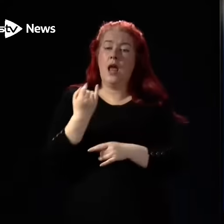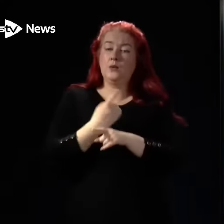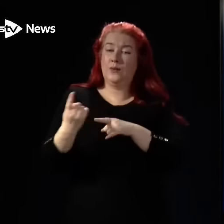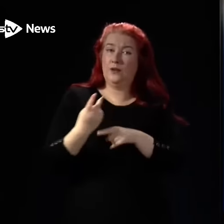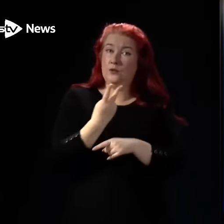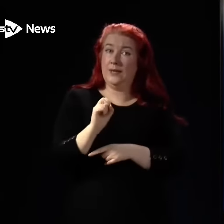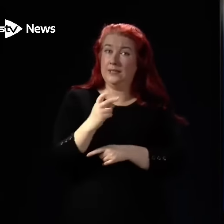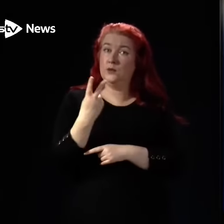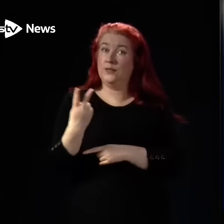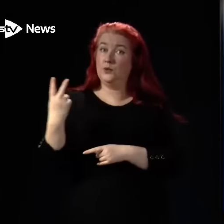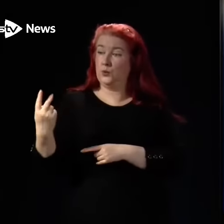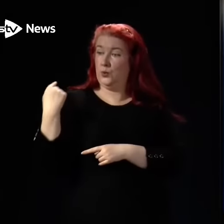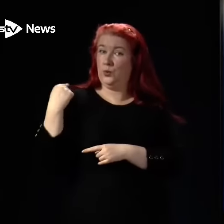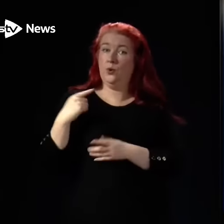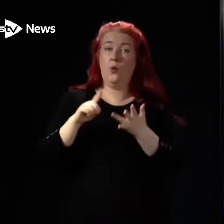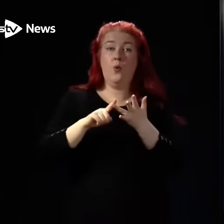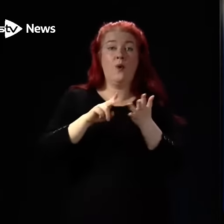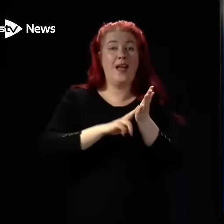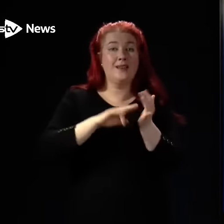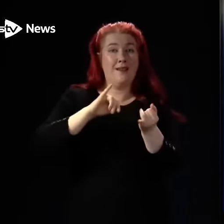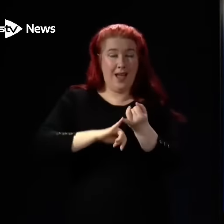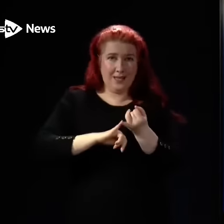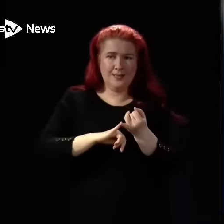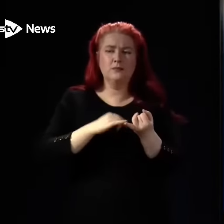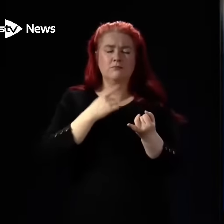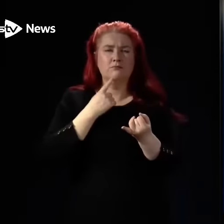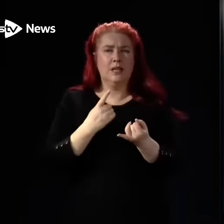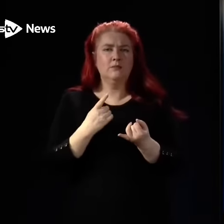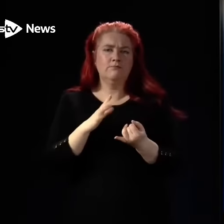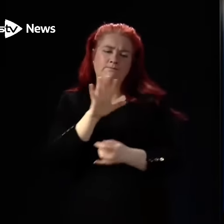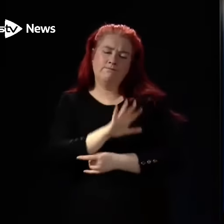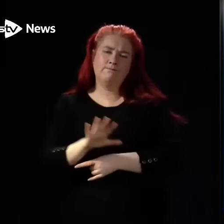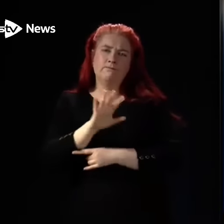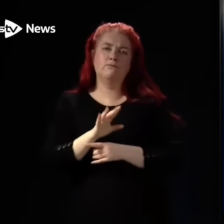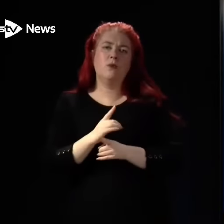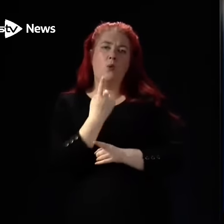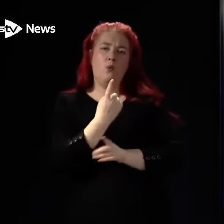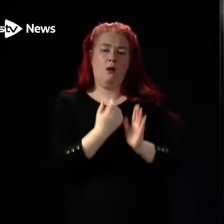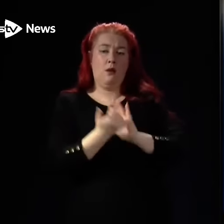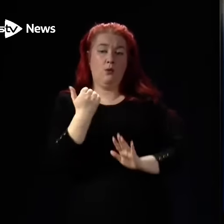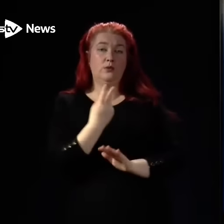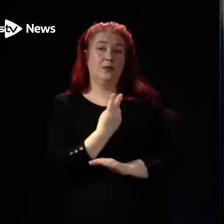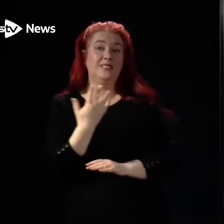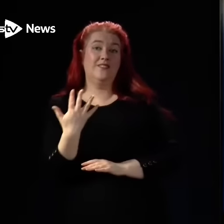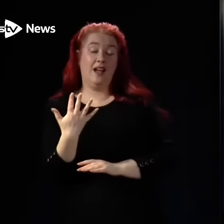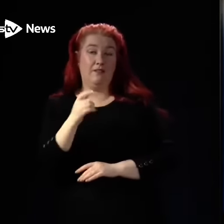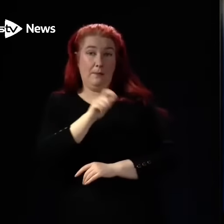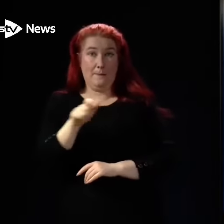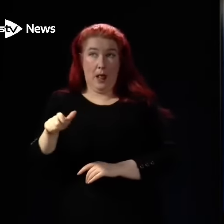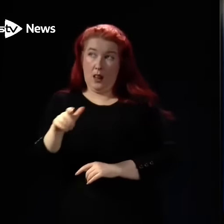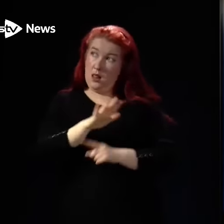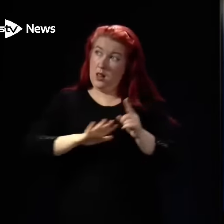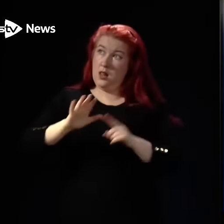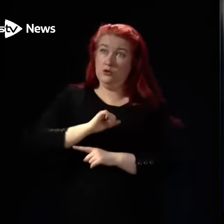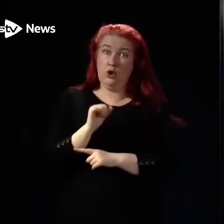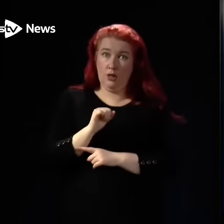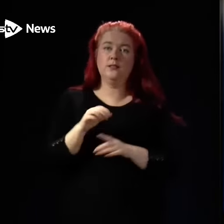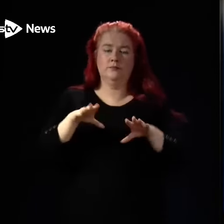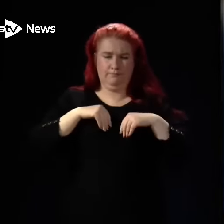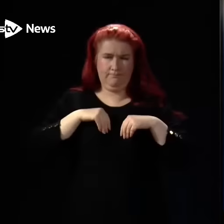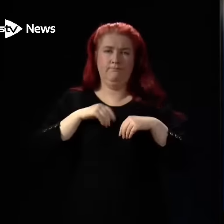the ONS estimated that one in every 25 people in Scotland had Covid.